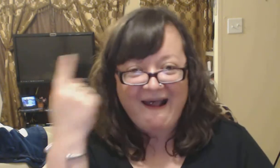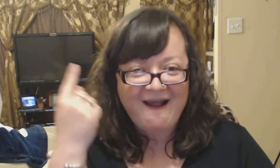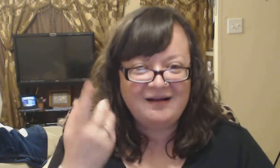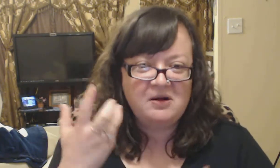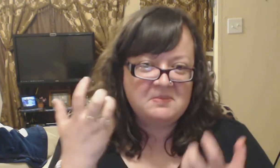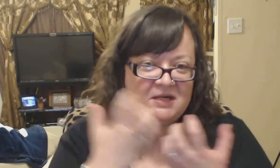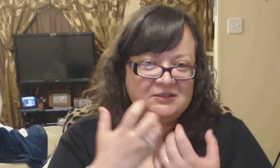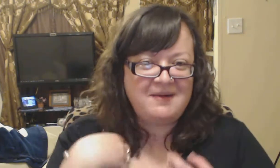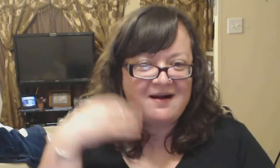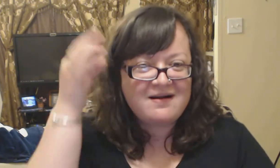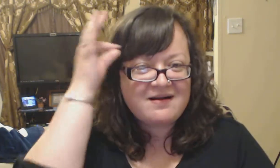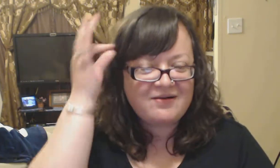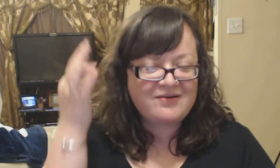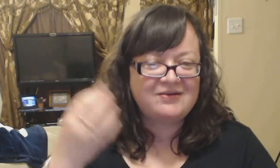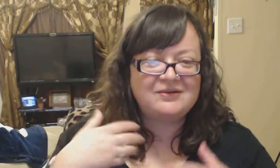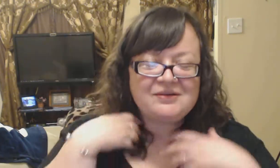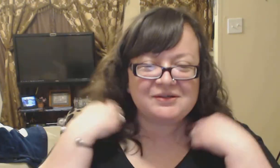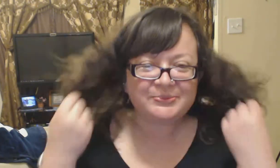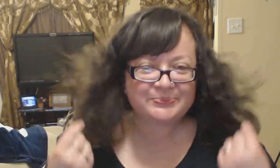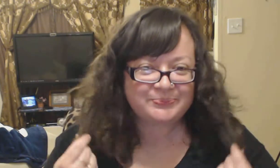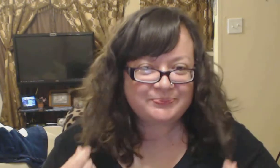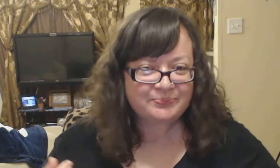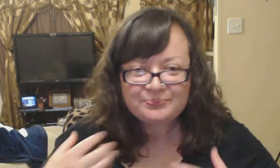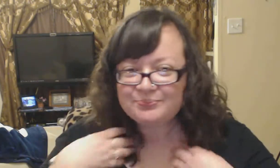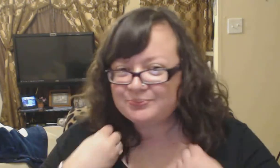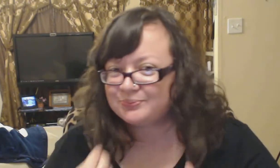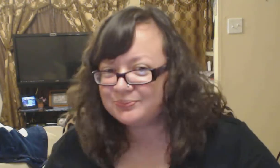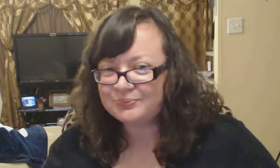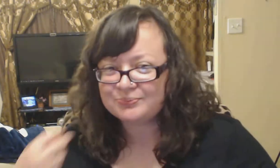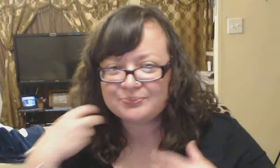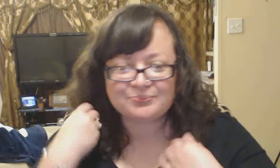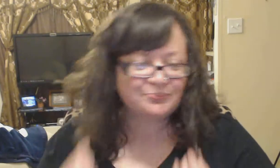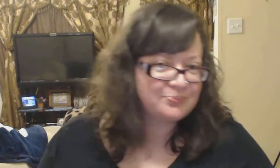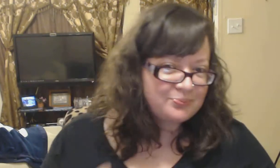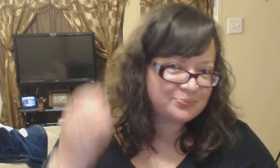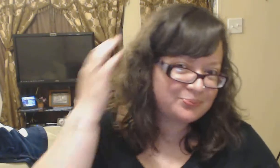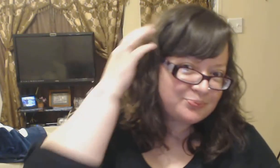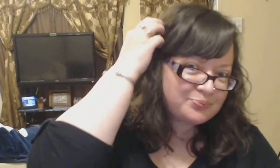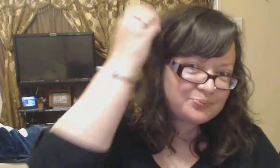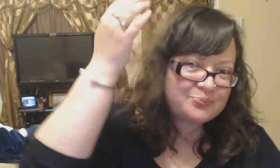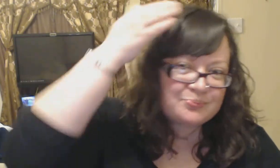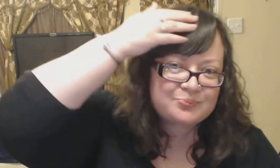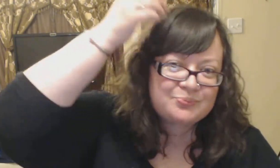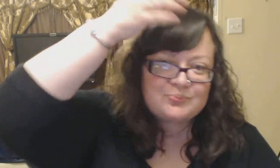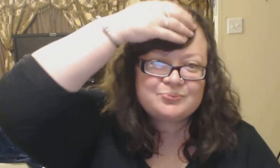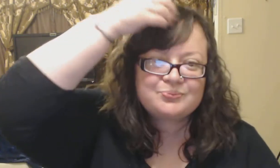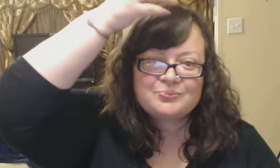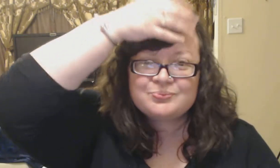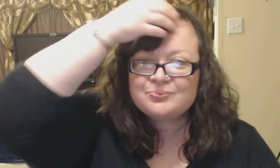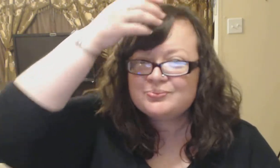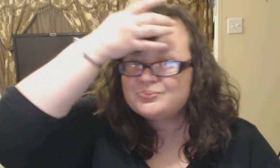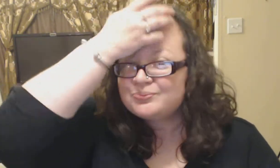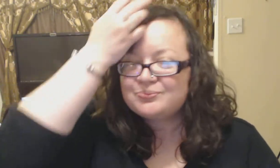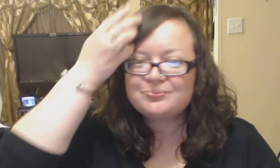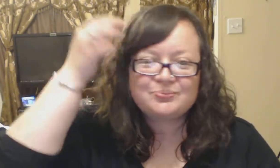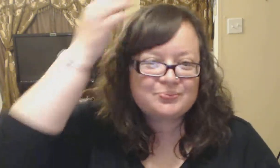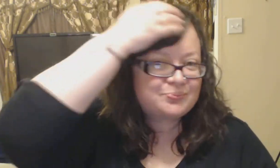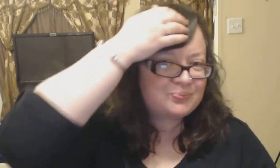Show me how you're going to be What do